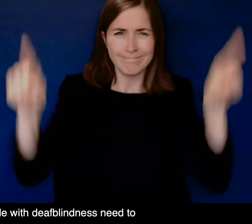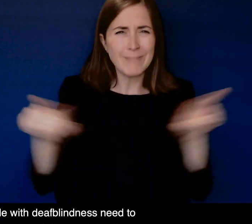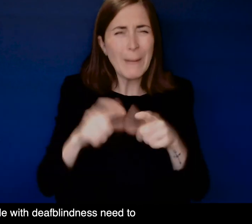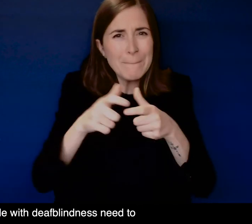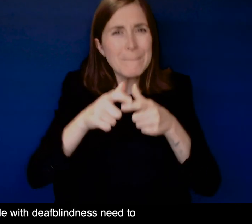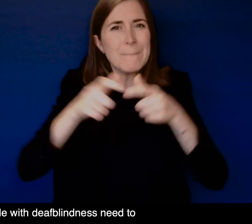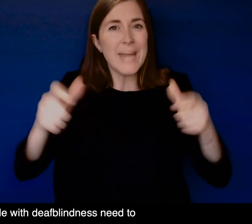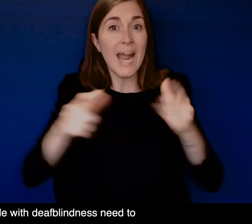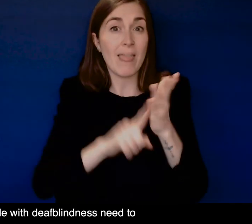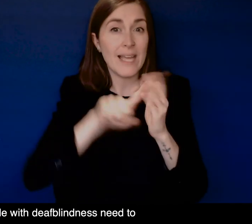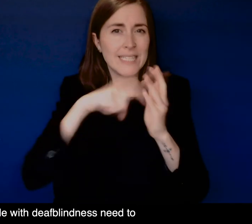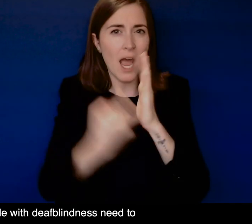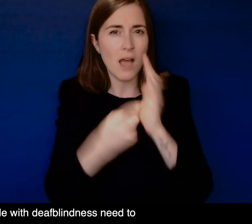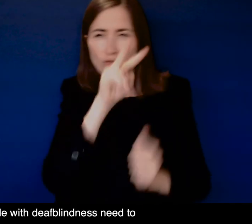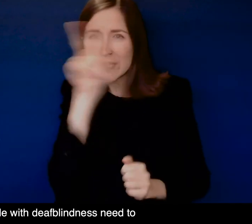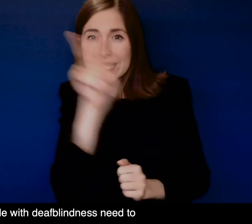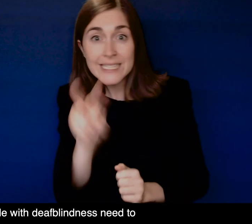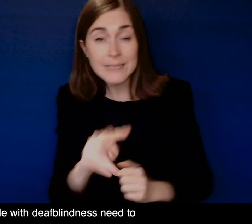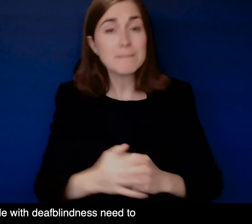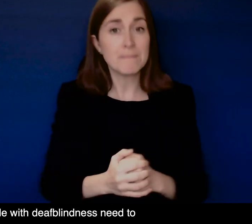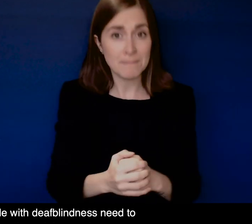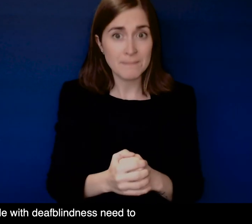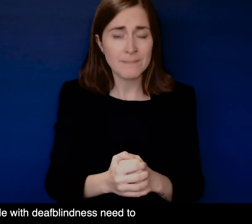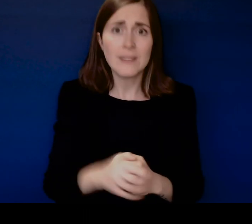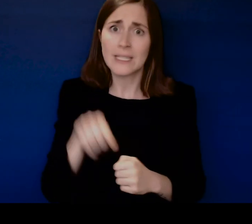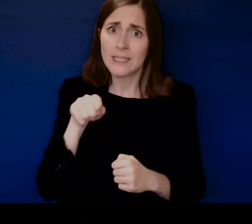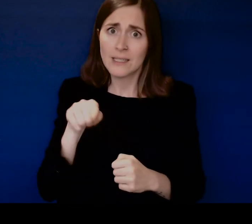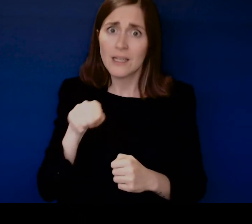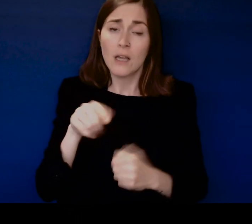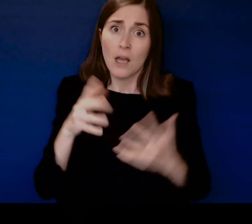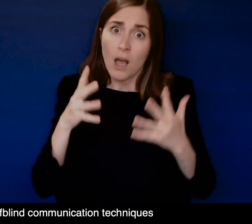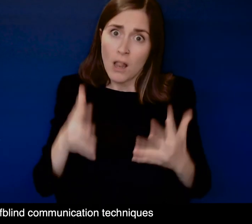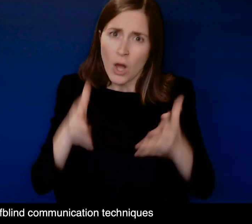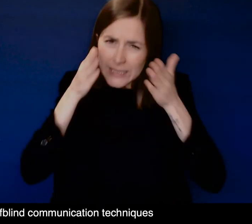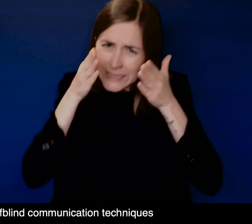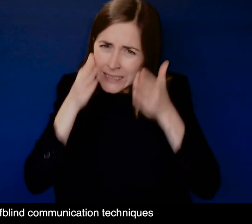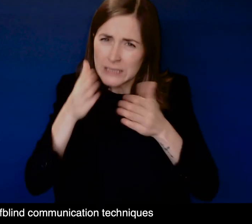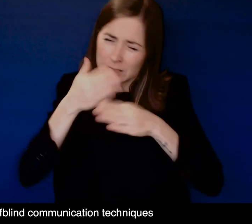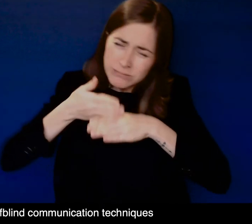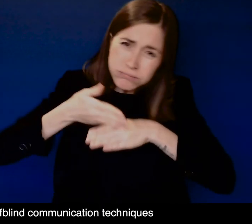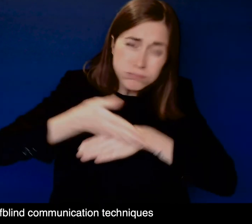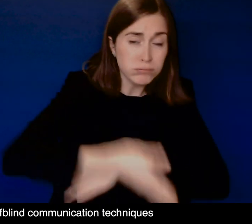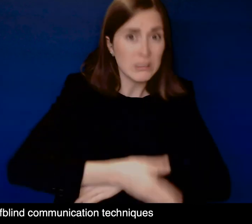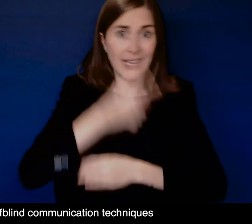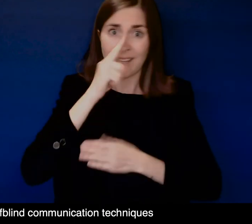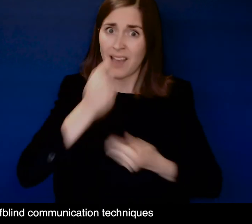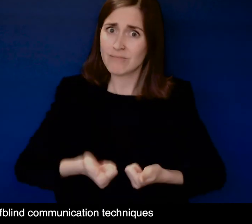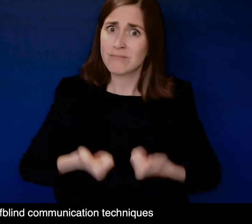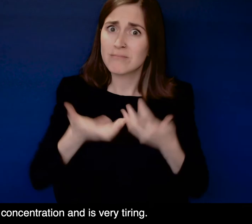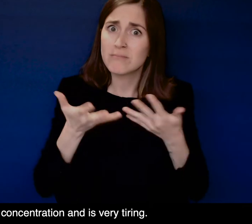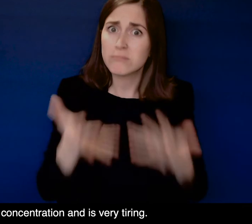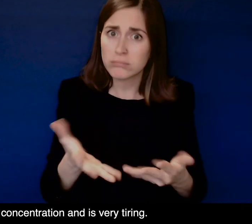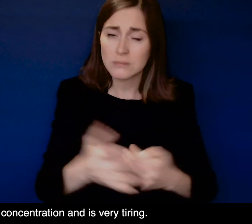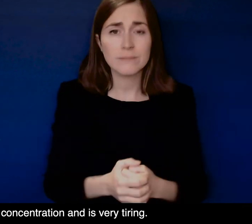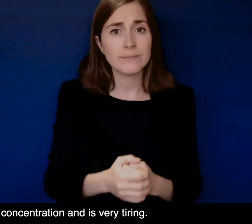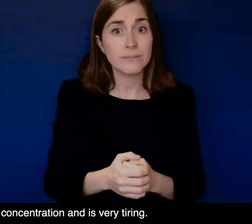people with deafblindness need to receive information through large print notes As with the other deafblind communication techniques,